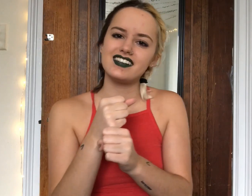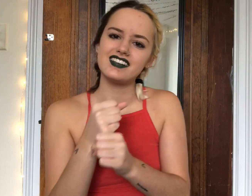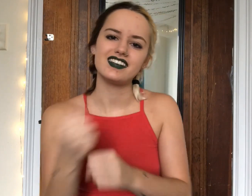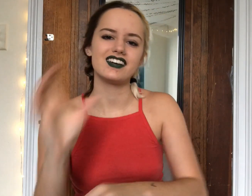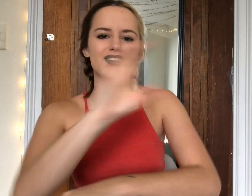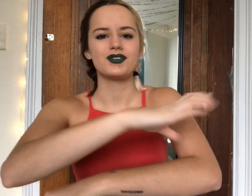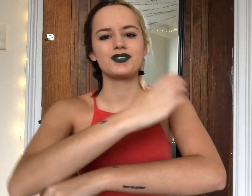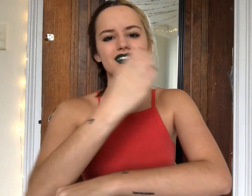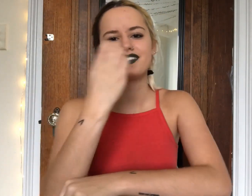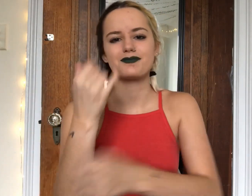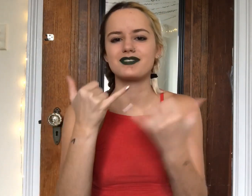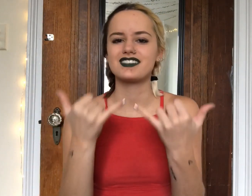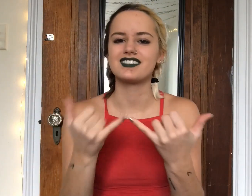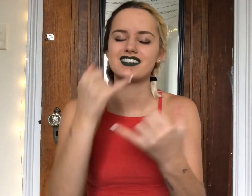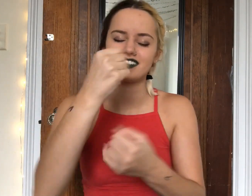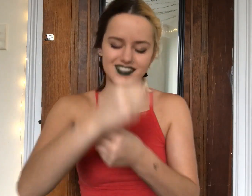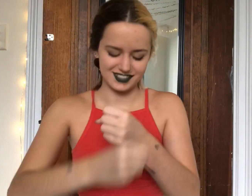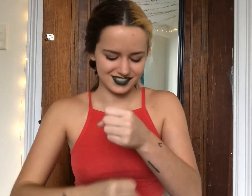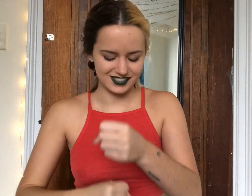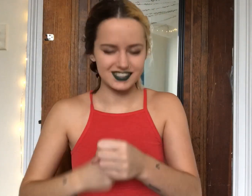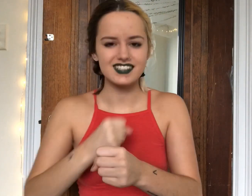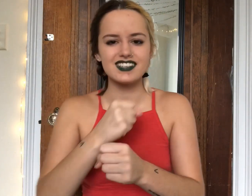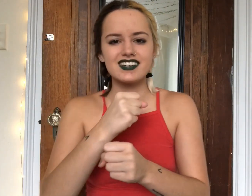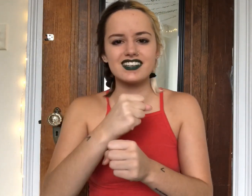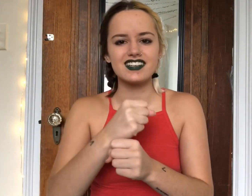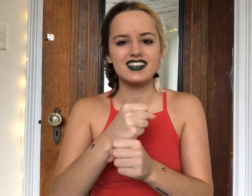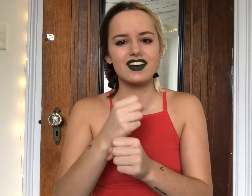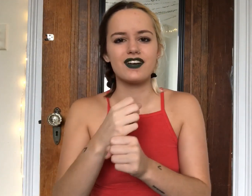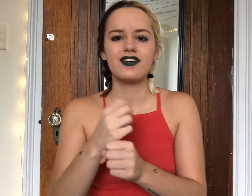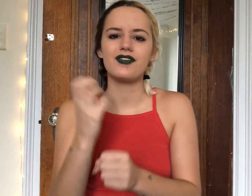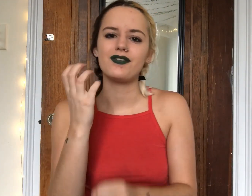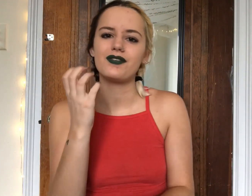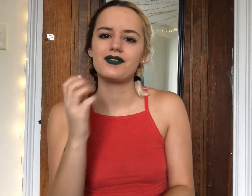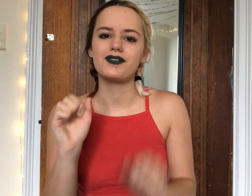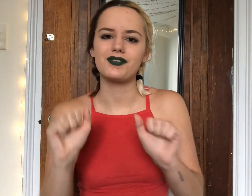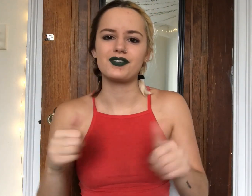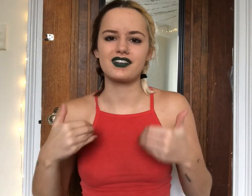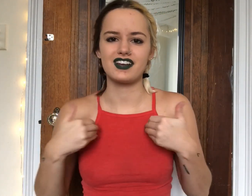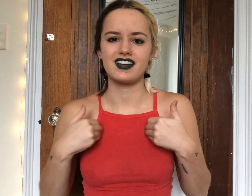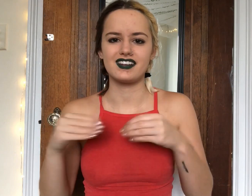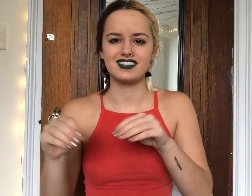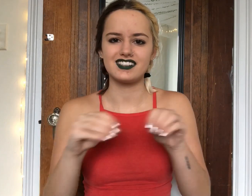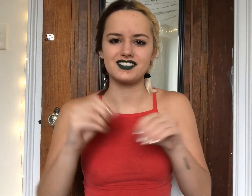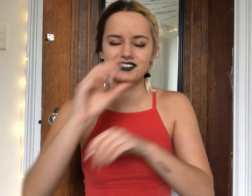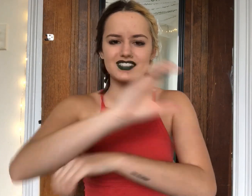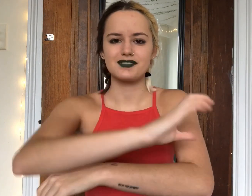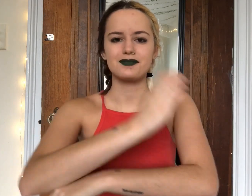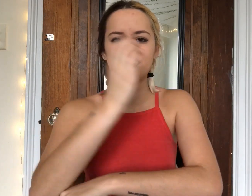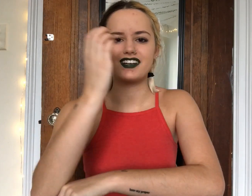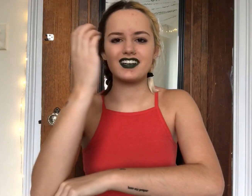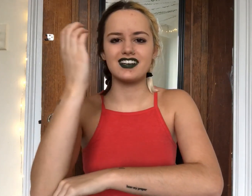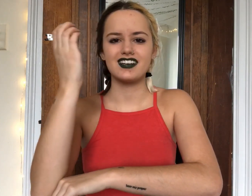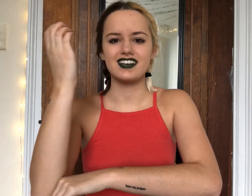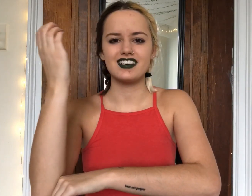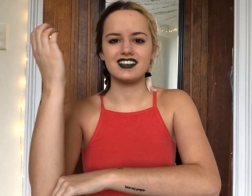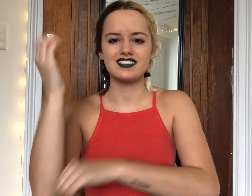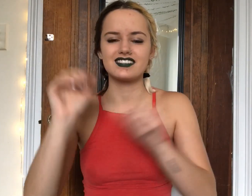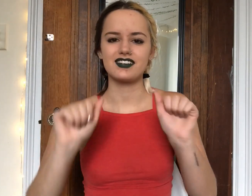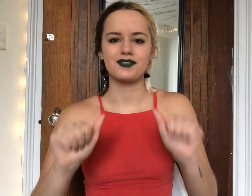Christmas Is Here Here We Can Have A Sandy Christmas We